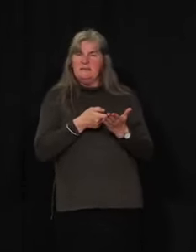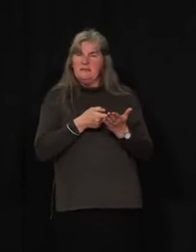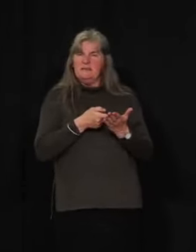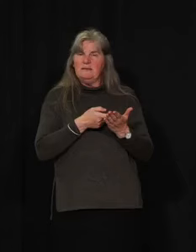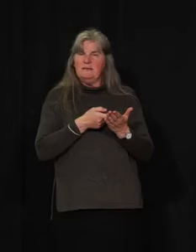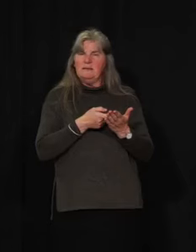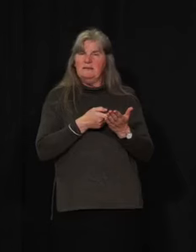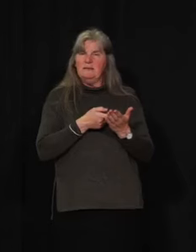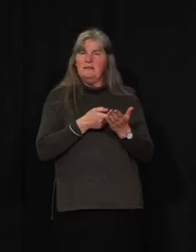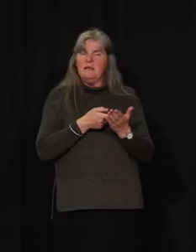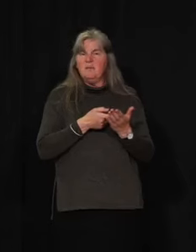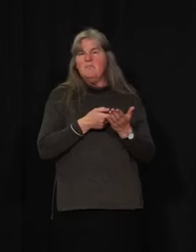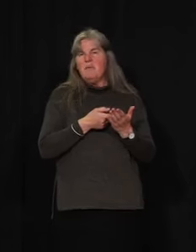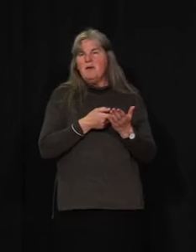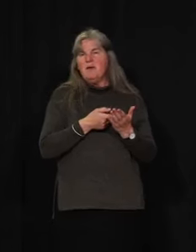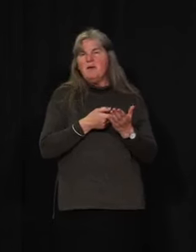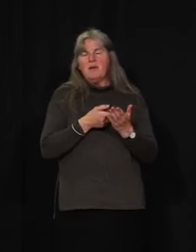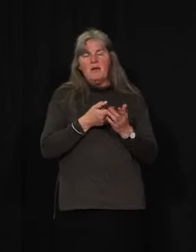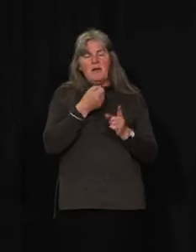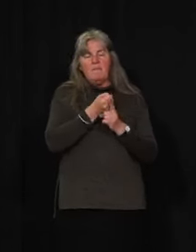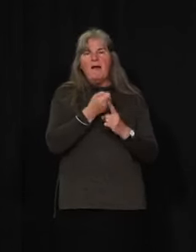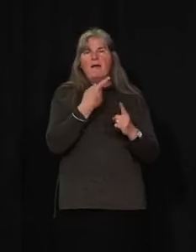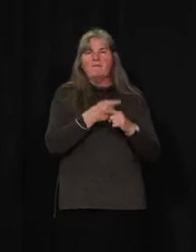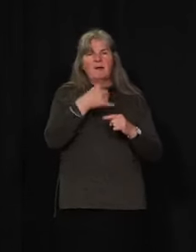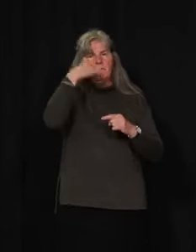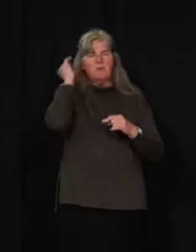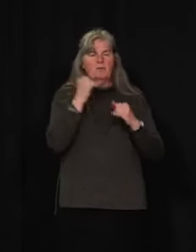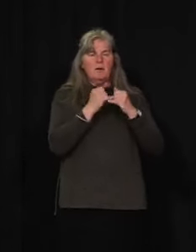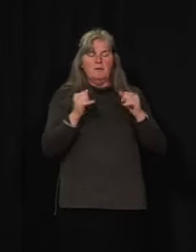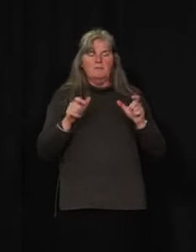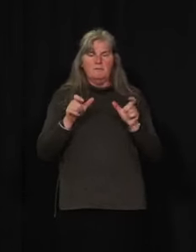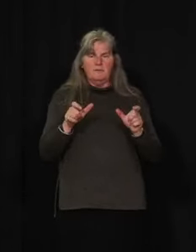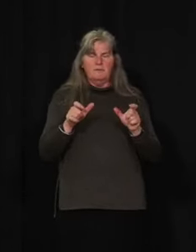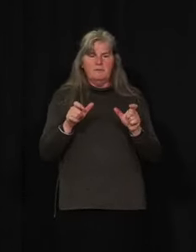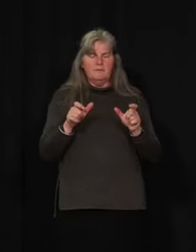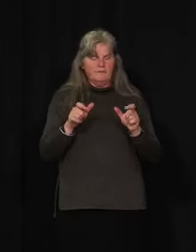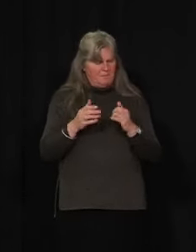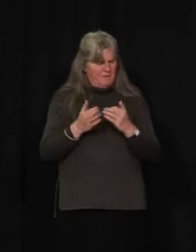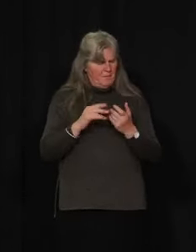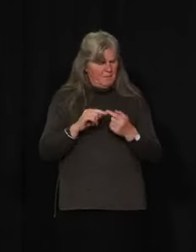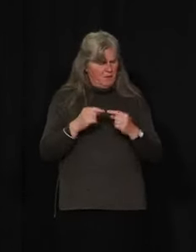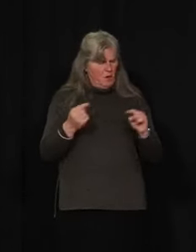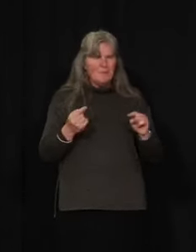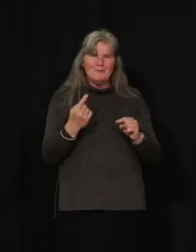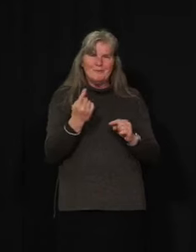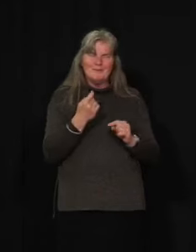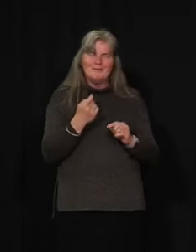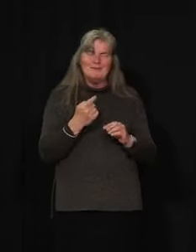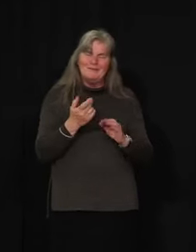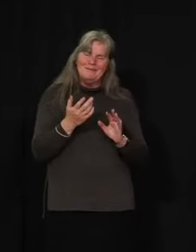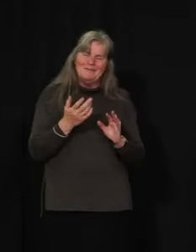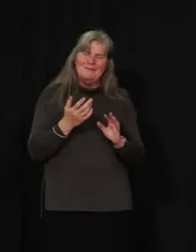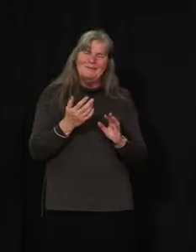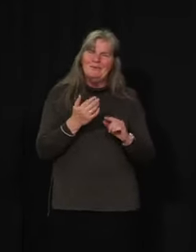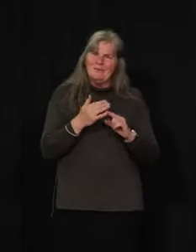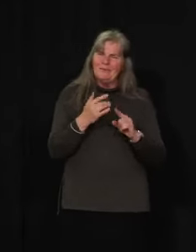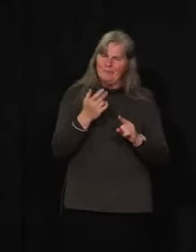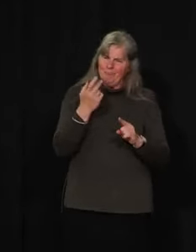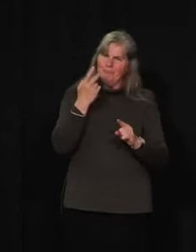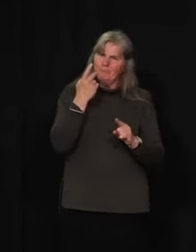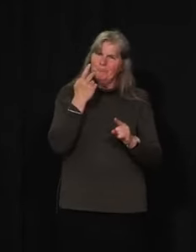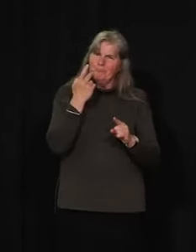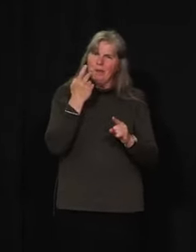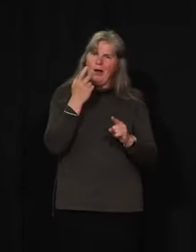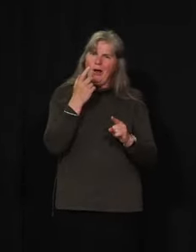by present border restrictions. Almost like the reverse question. And we know that there has been disruption